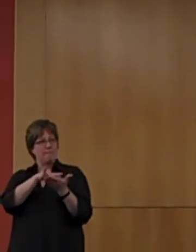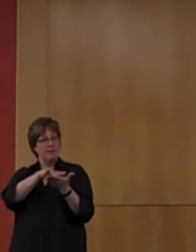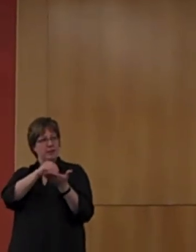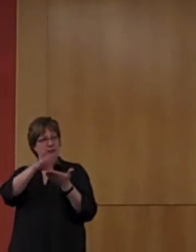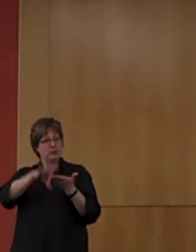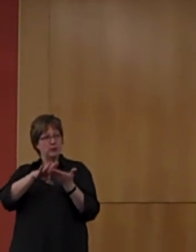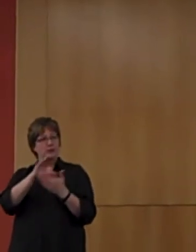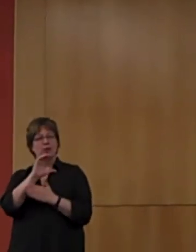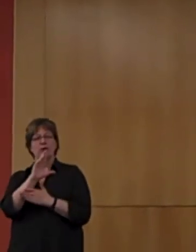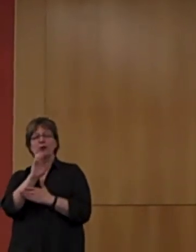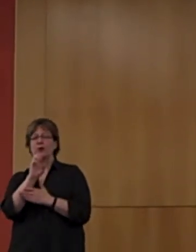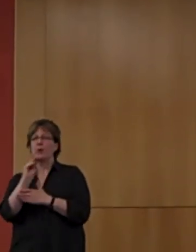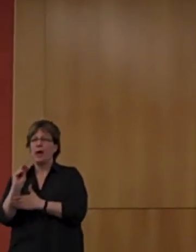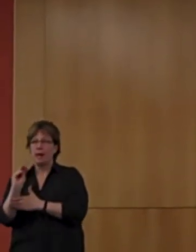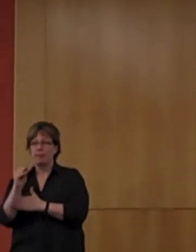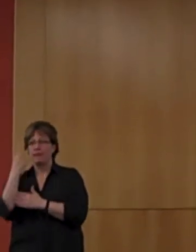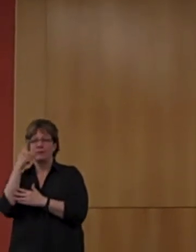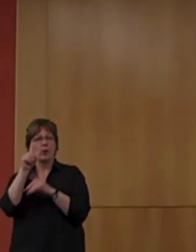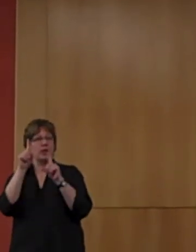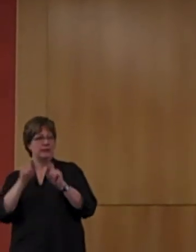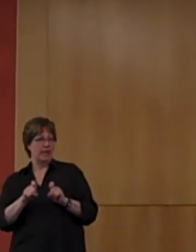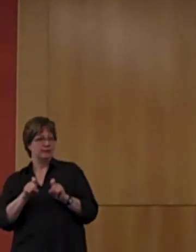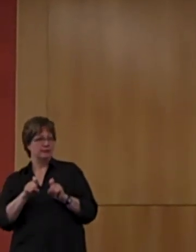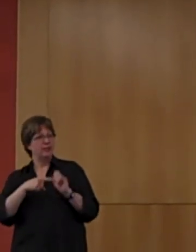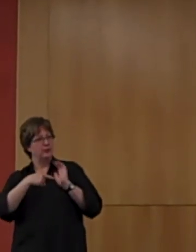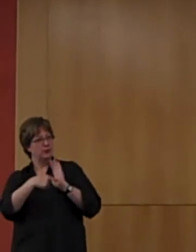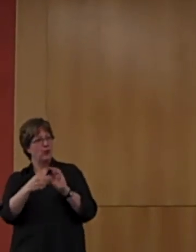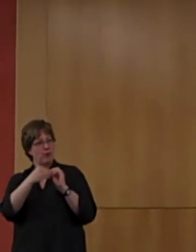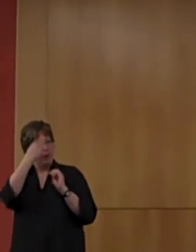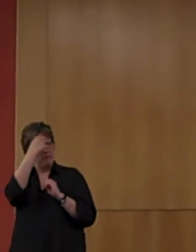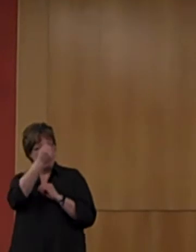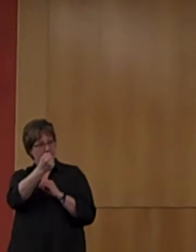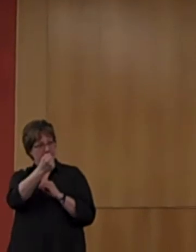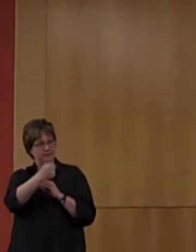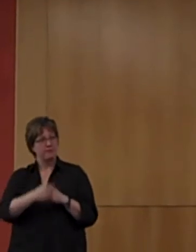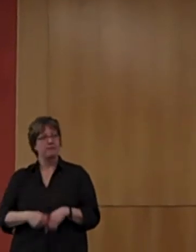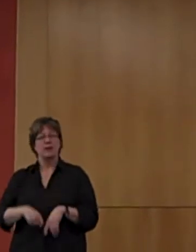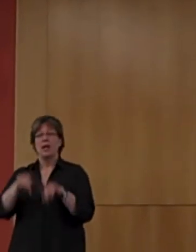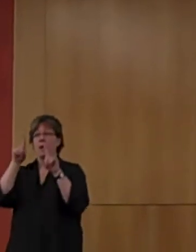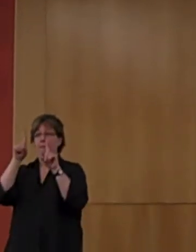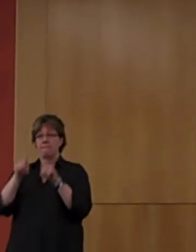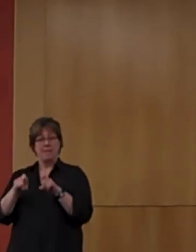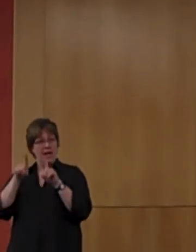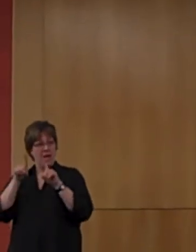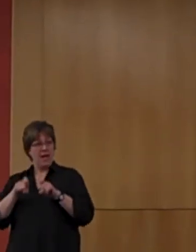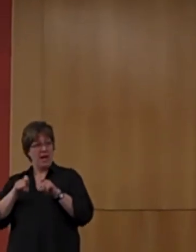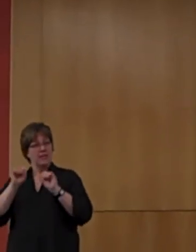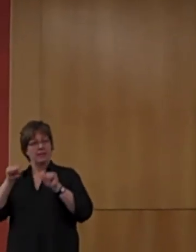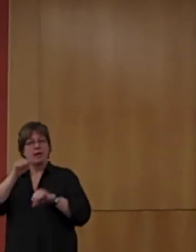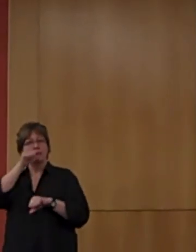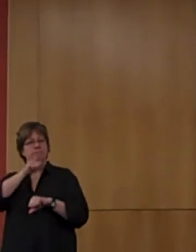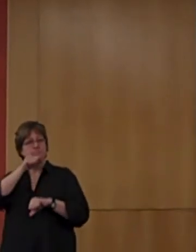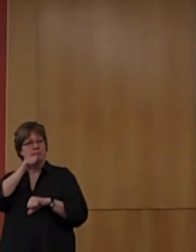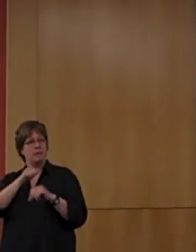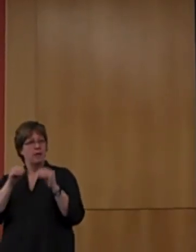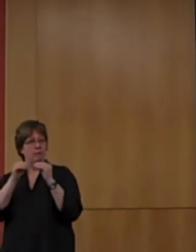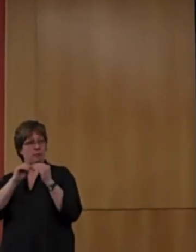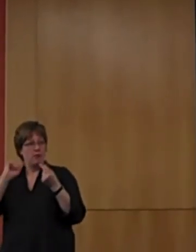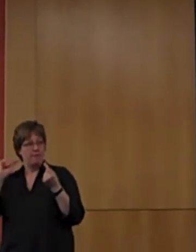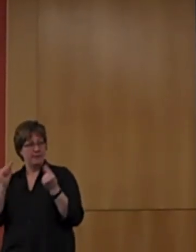Various health benefits to include pain levels, to include reduced pain levels in population studies suffering from symptoms